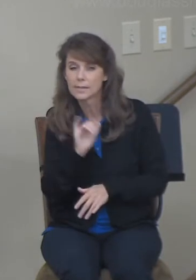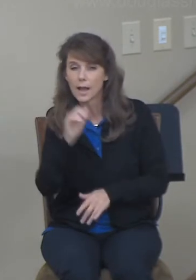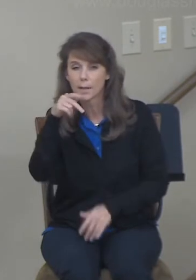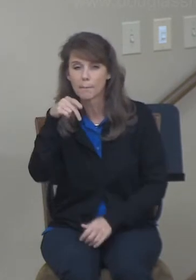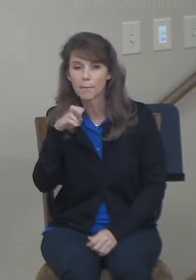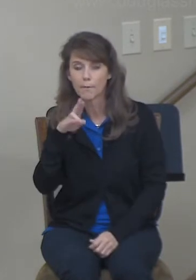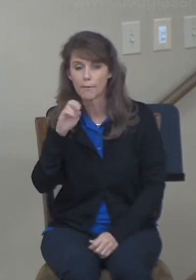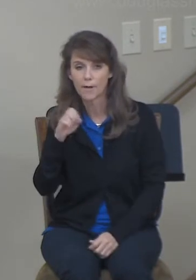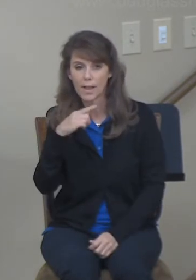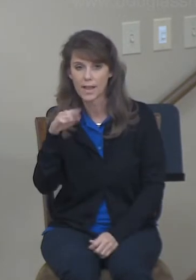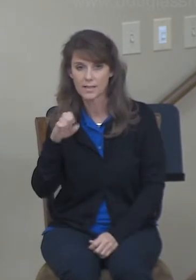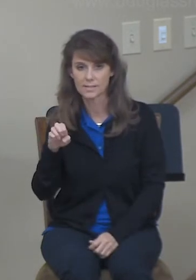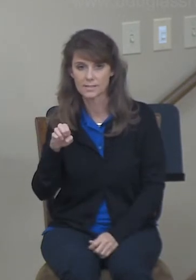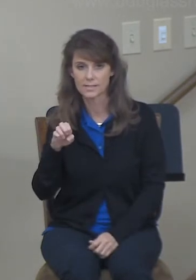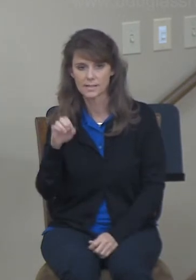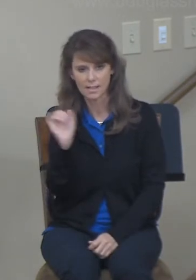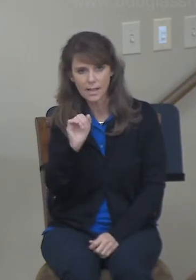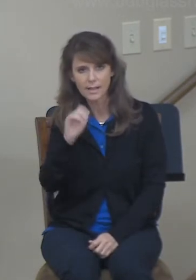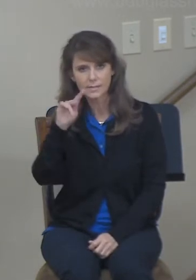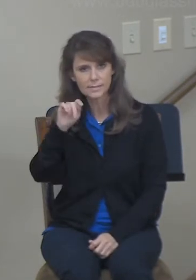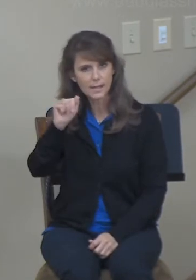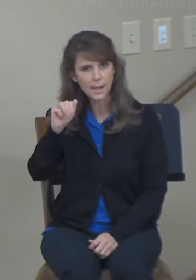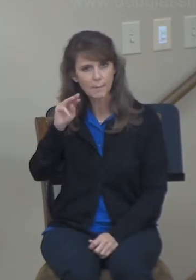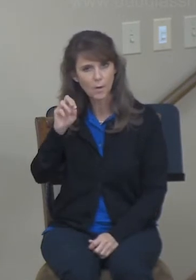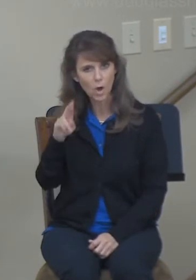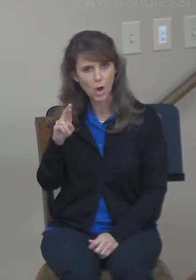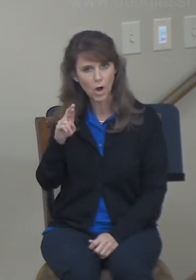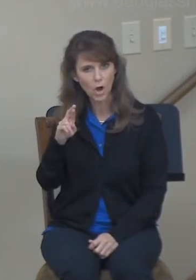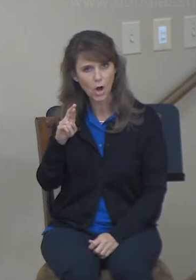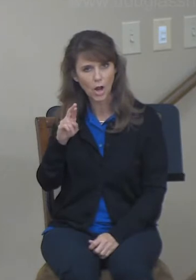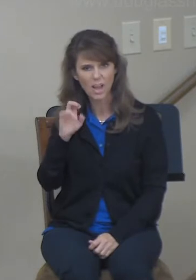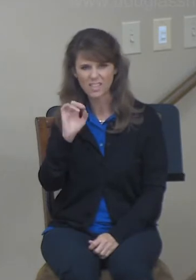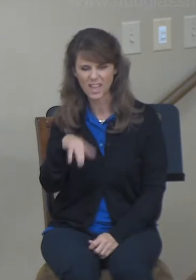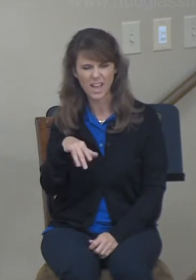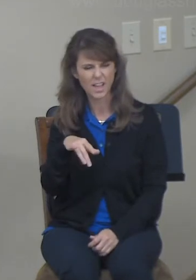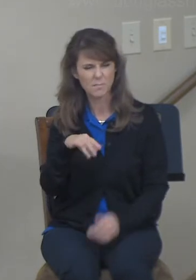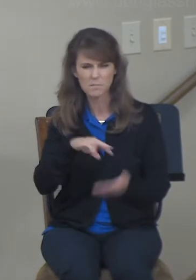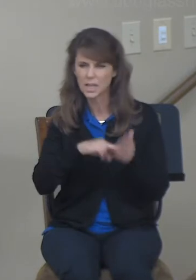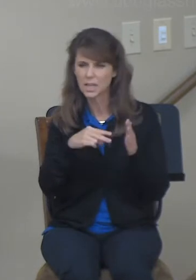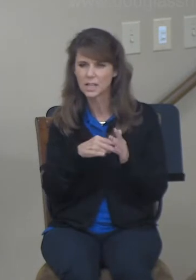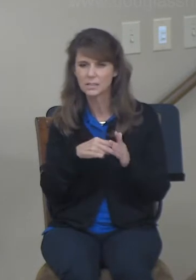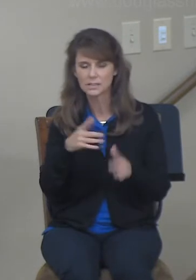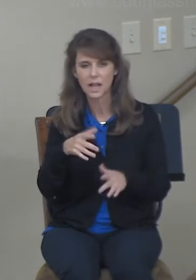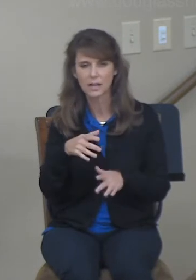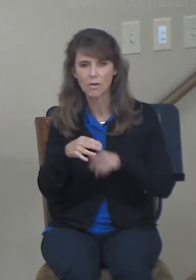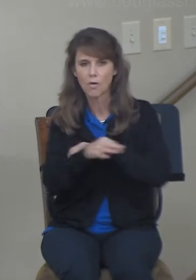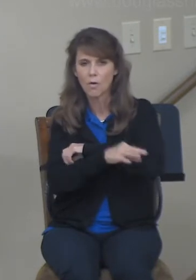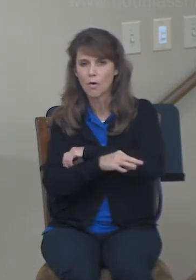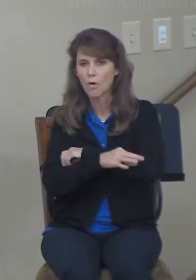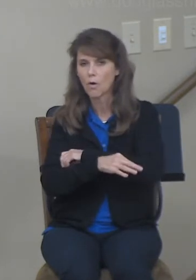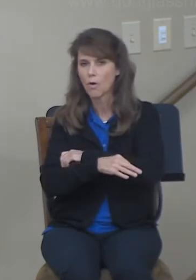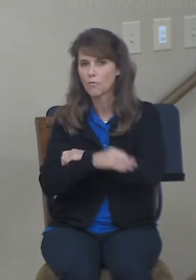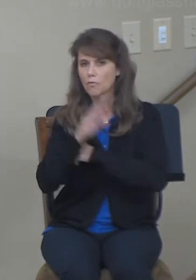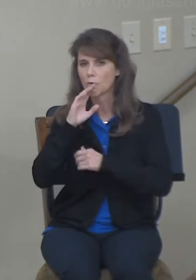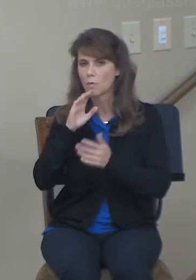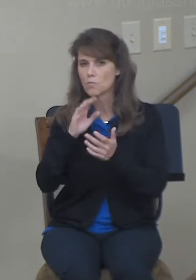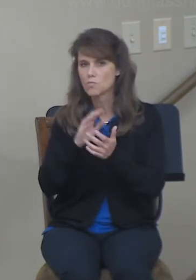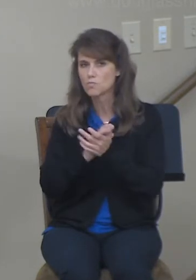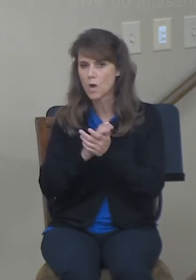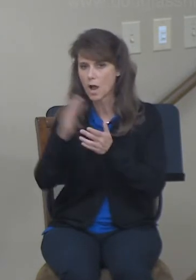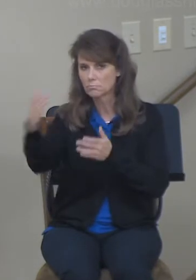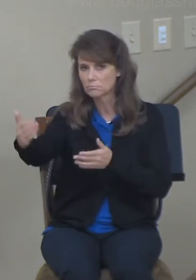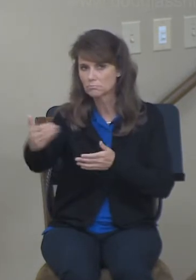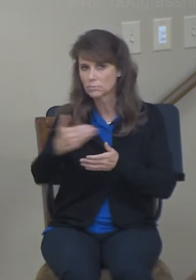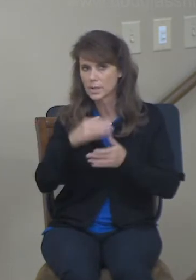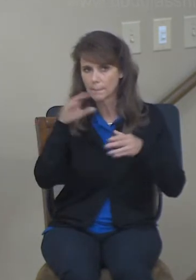May you be like Tamar. The idea of bringing a foreign woman, a foreign wife, and then having a child that ultimately